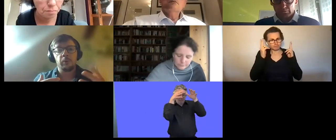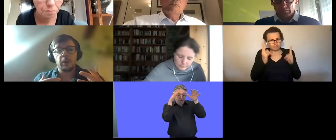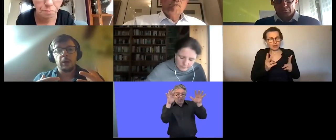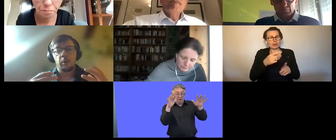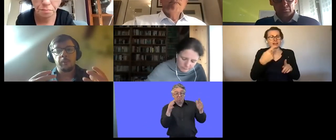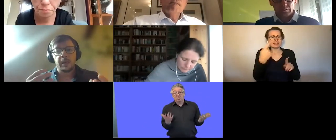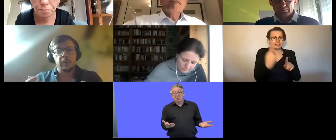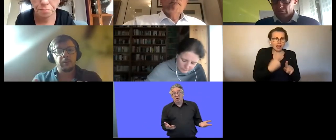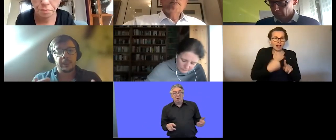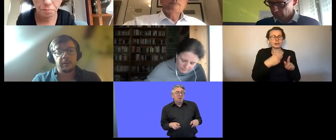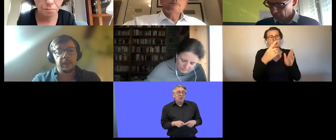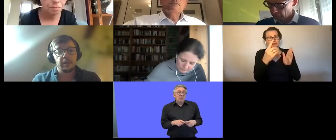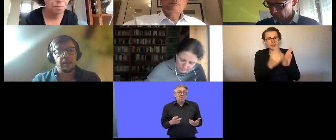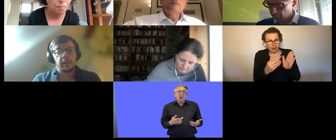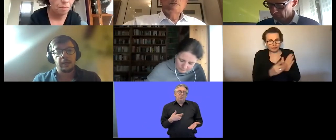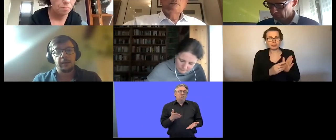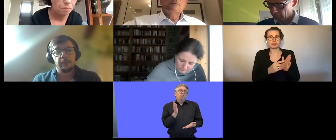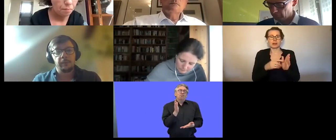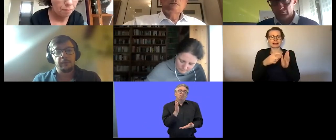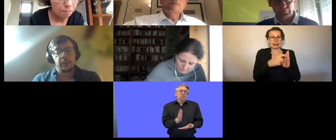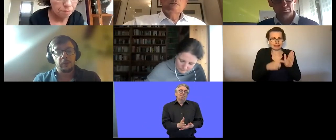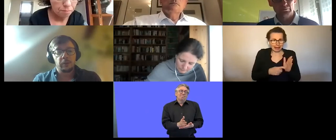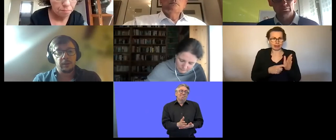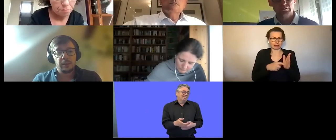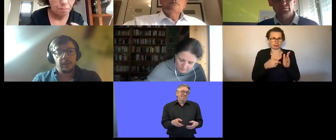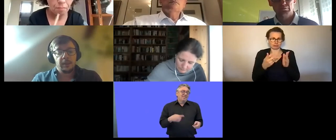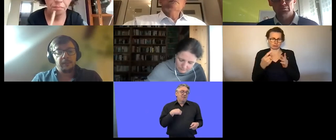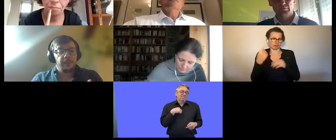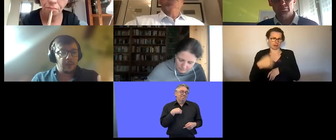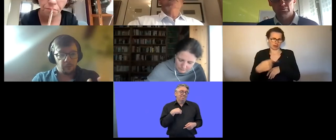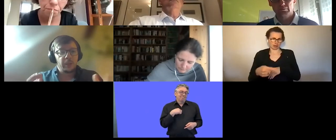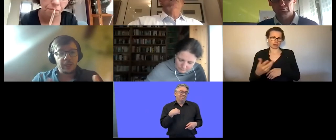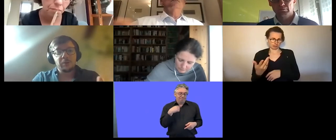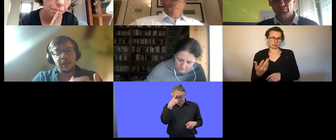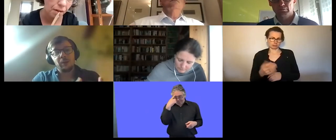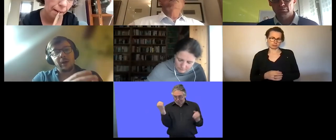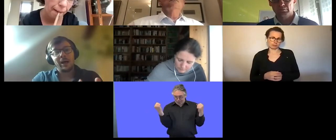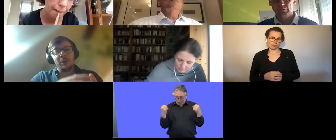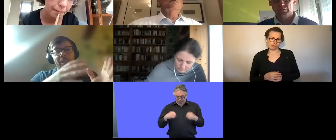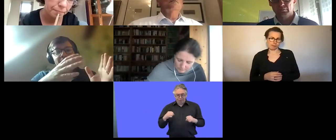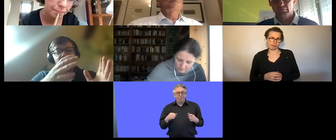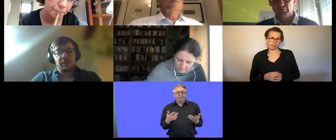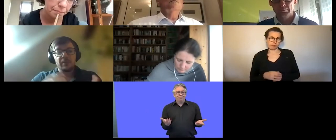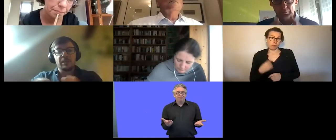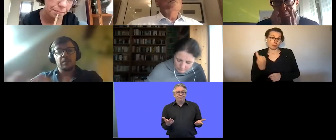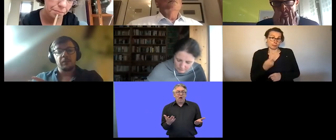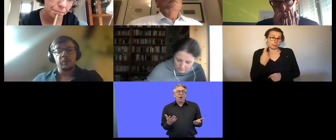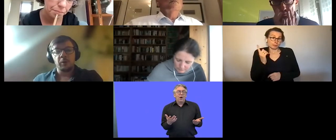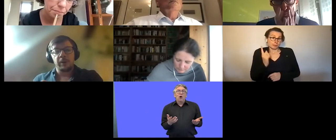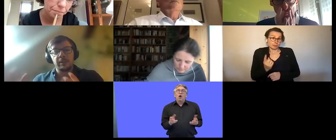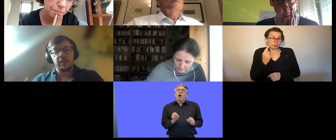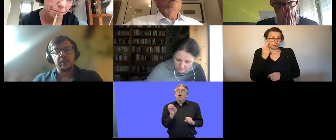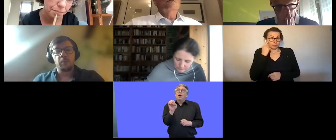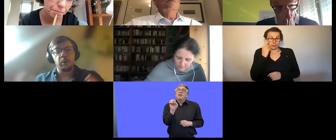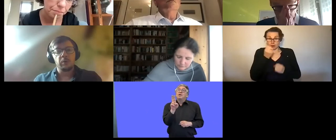common comparable criteria um because we need to take into account the specificities of each